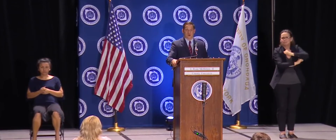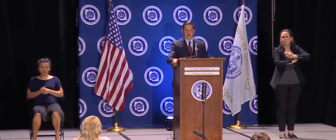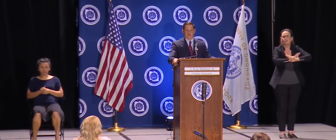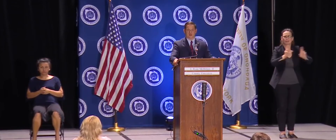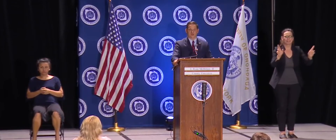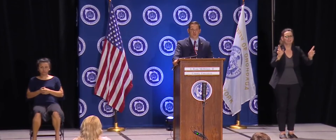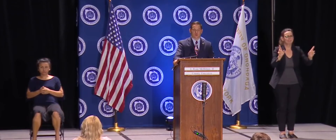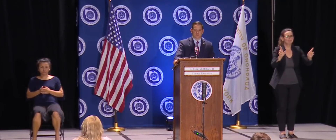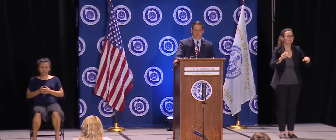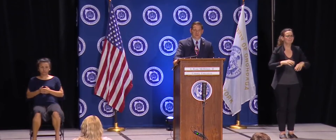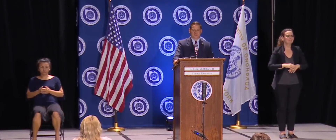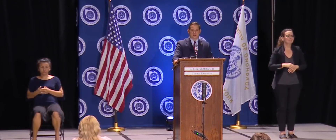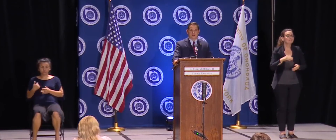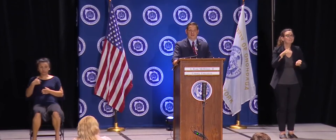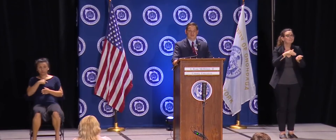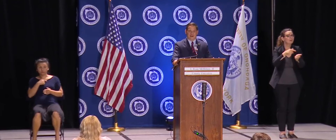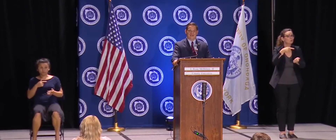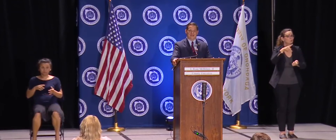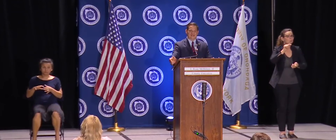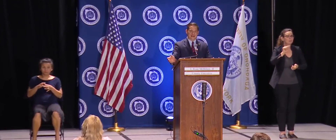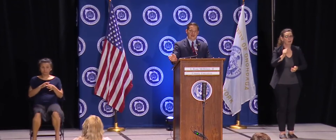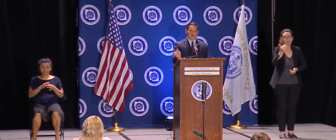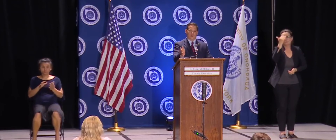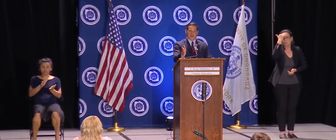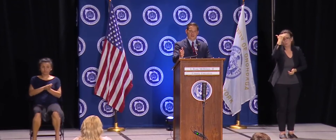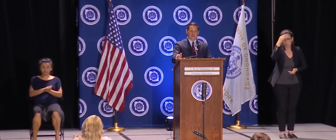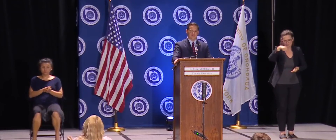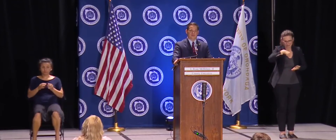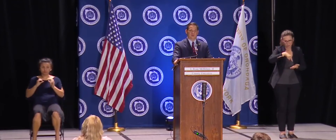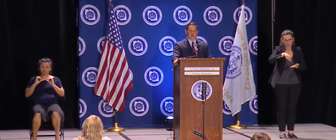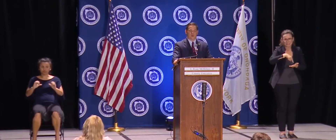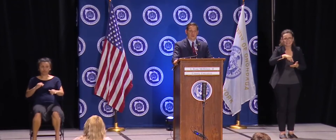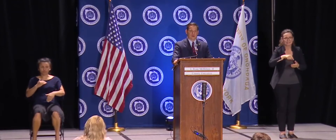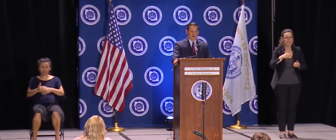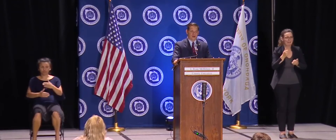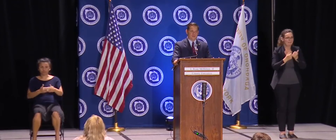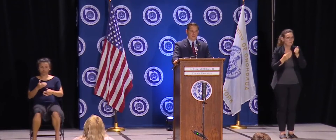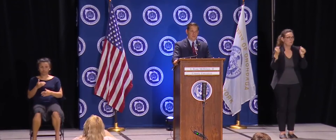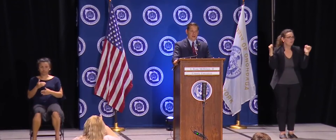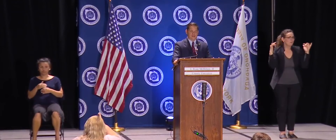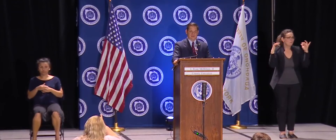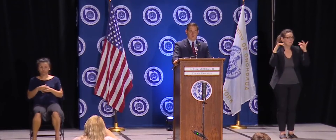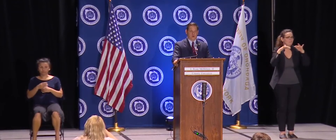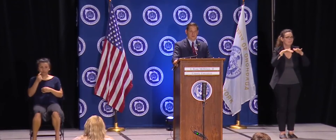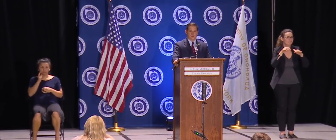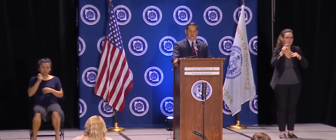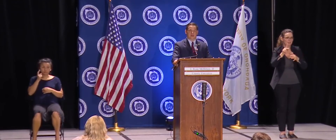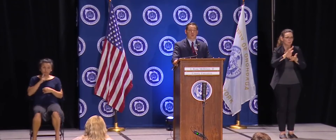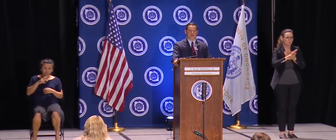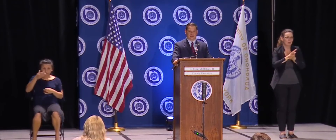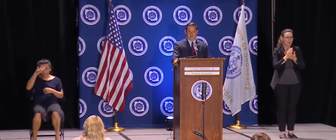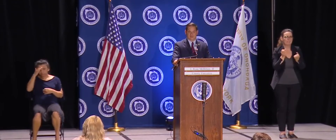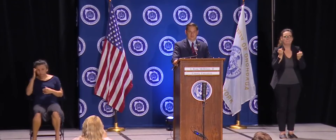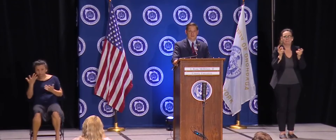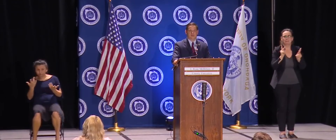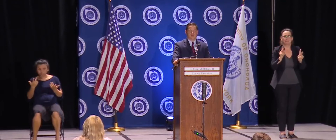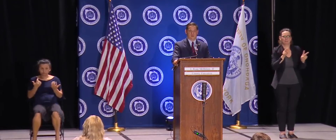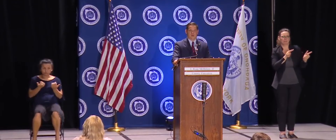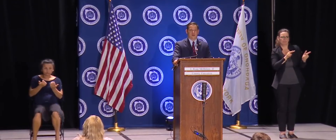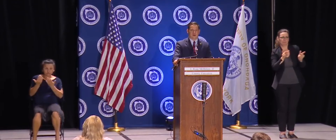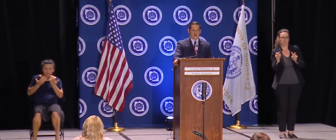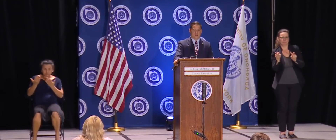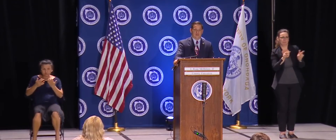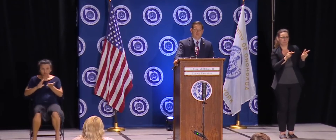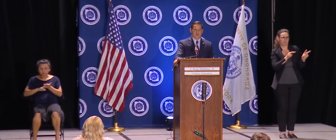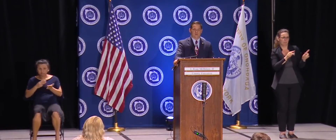our children and there's a lot of anxiety going into this. So the process worked. It worked on a weekend. So